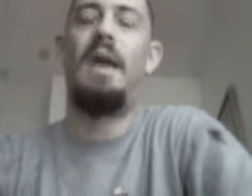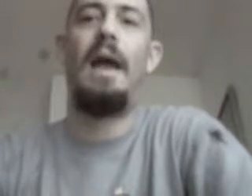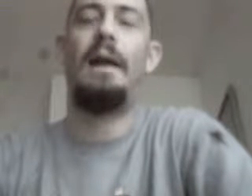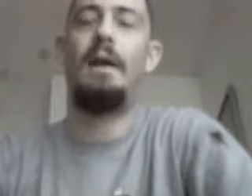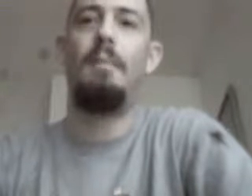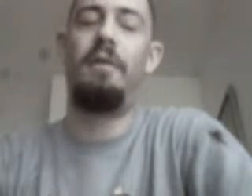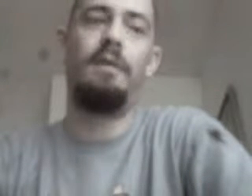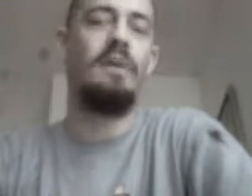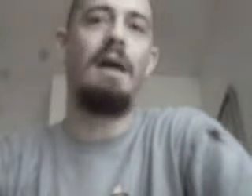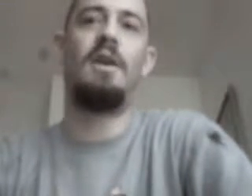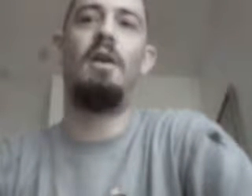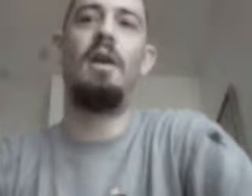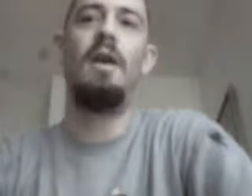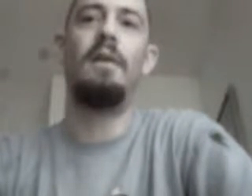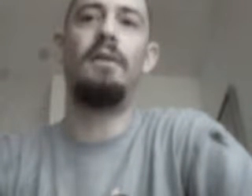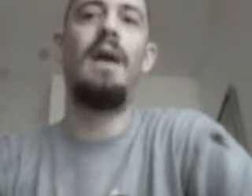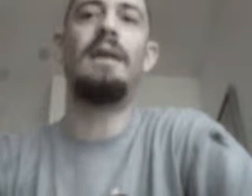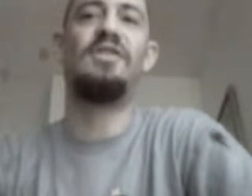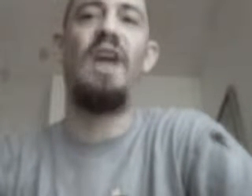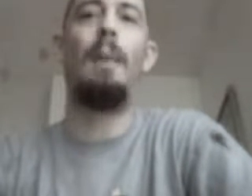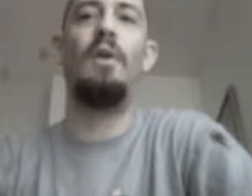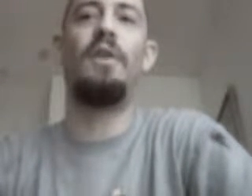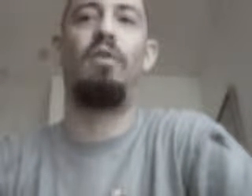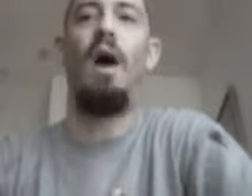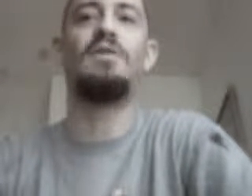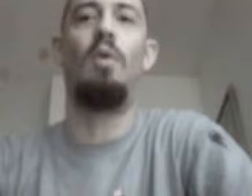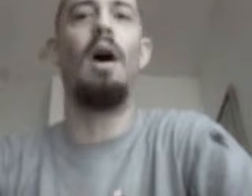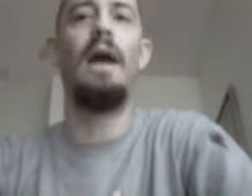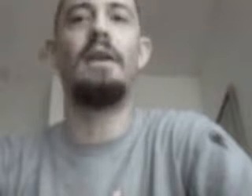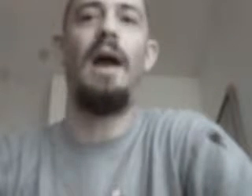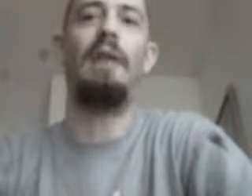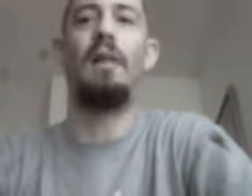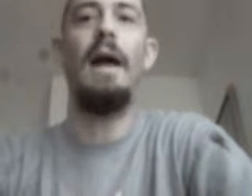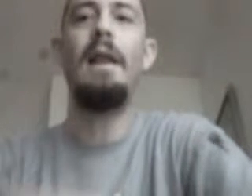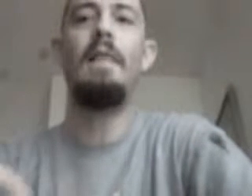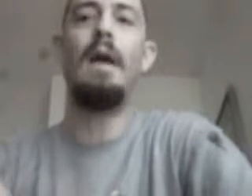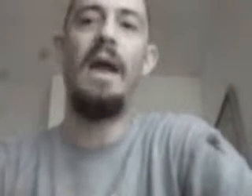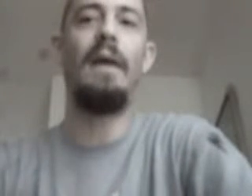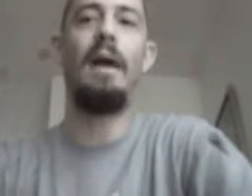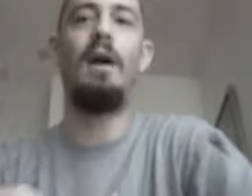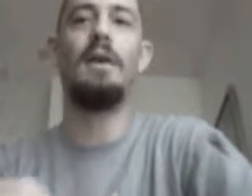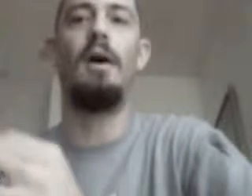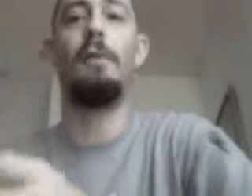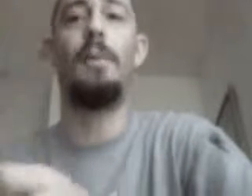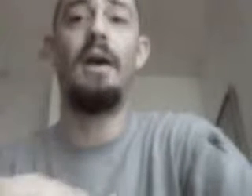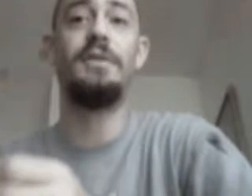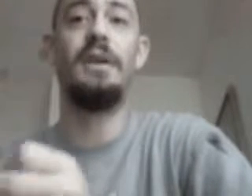mechanic, but if you drive a car, do not stop on on the crosswalk at a traffic light, they paint that crosswalk for pedestrians